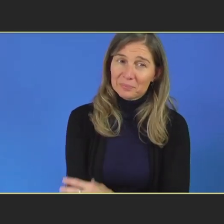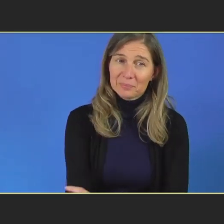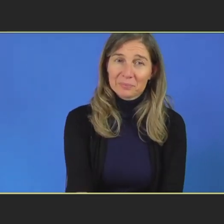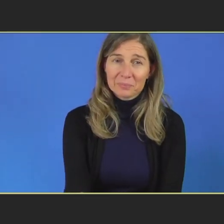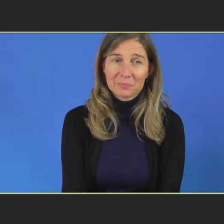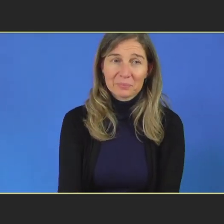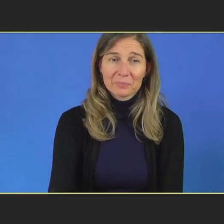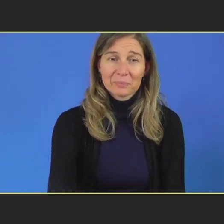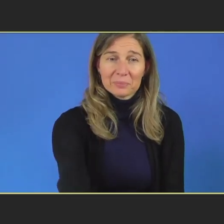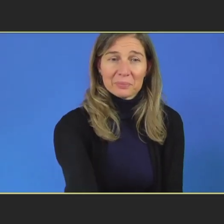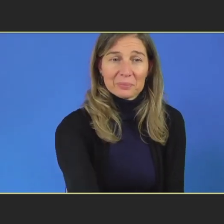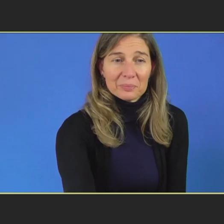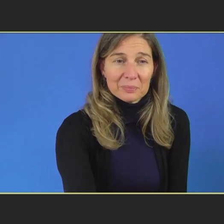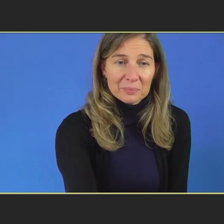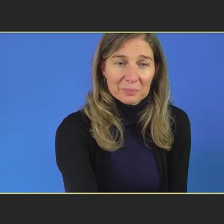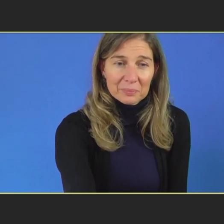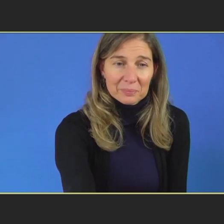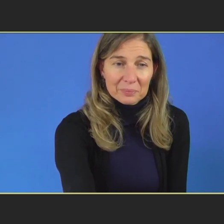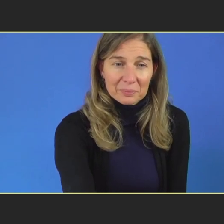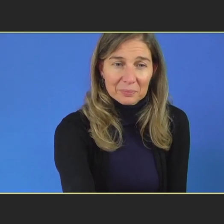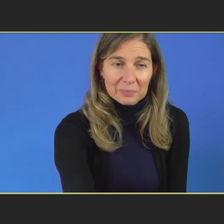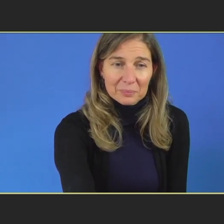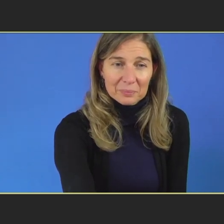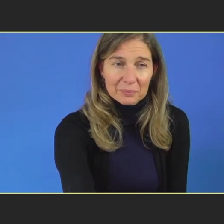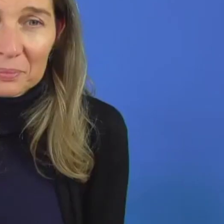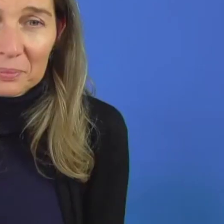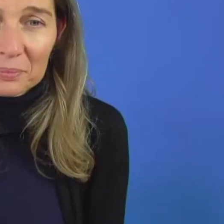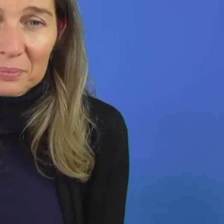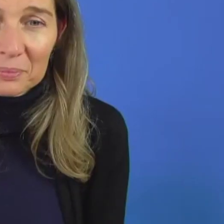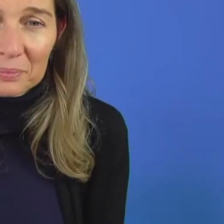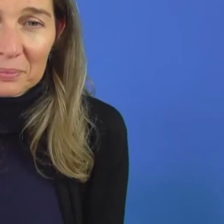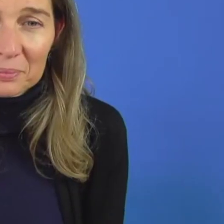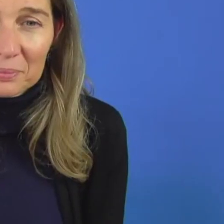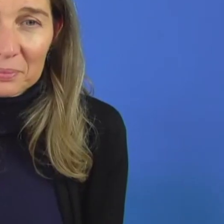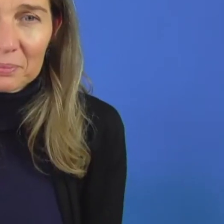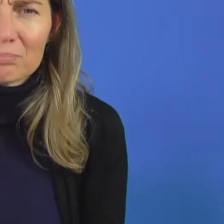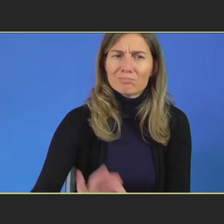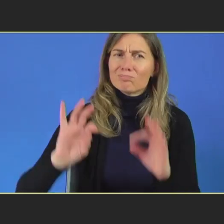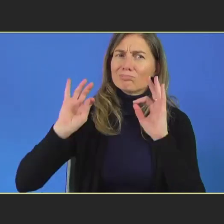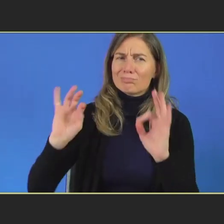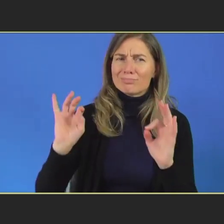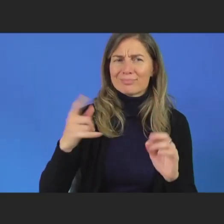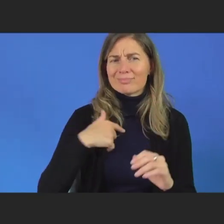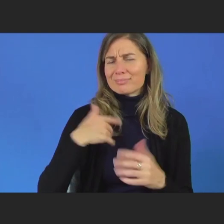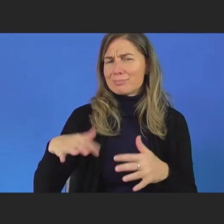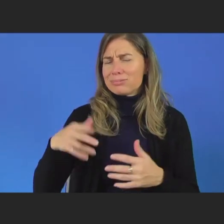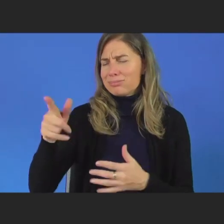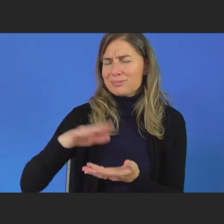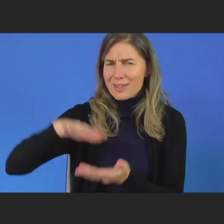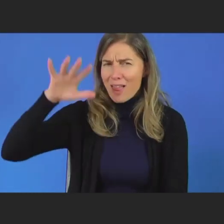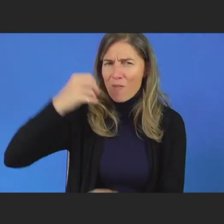Gunala. I know you've been doing great work with the MAG, and it will be a big loss not to have you there.